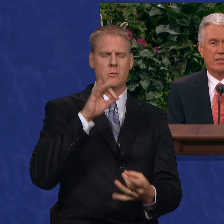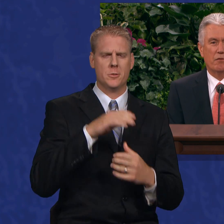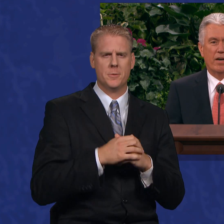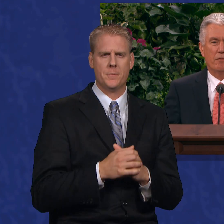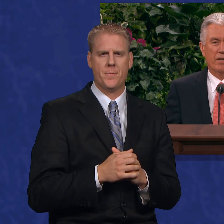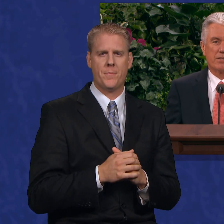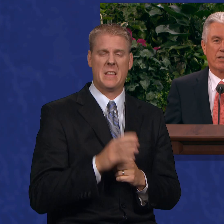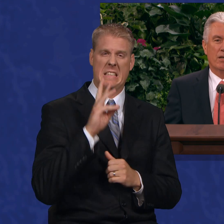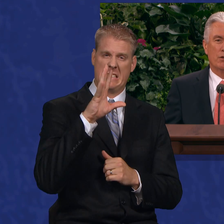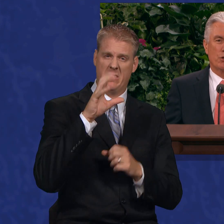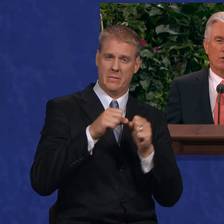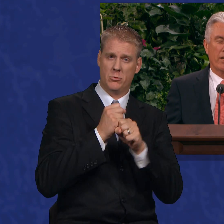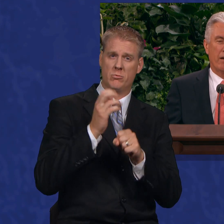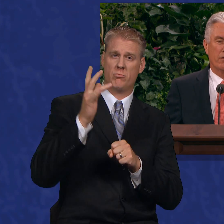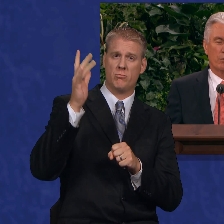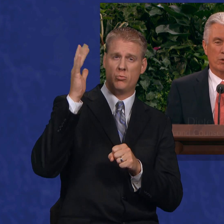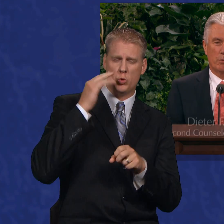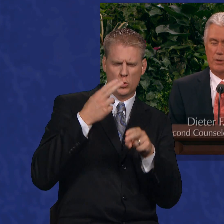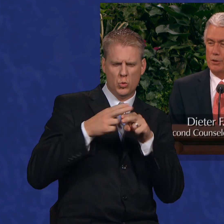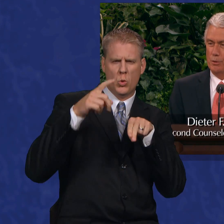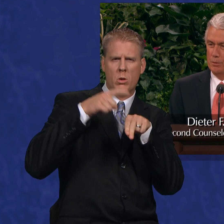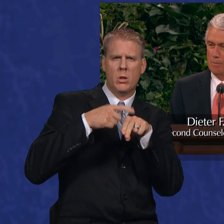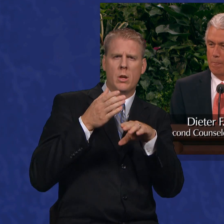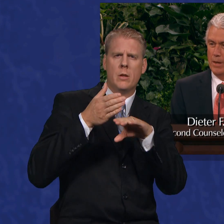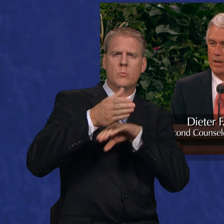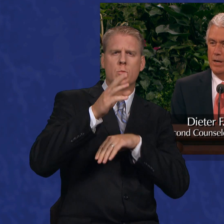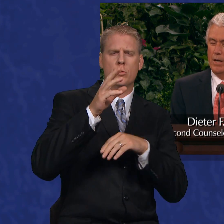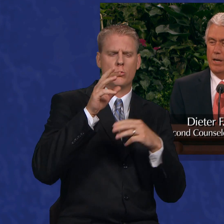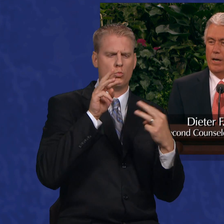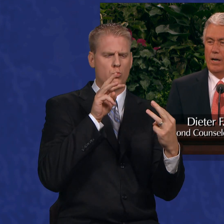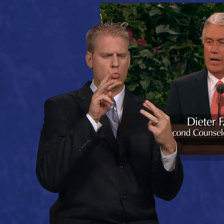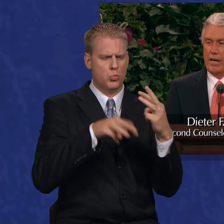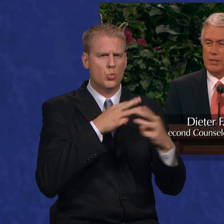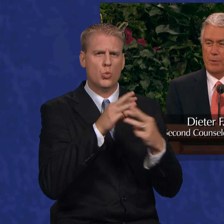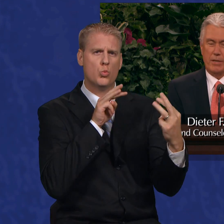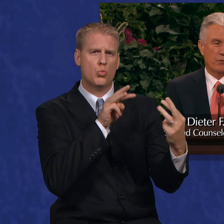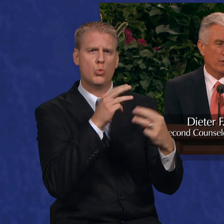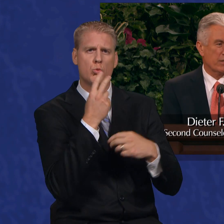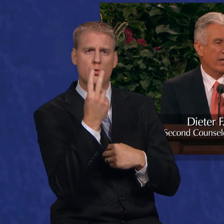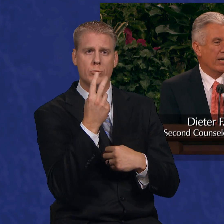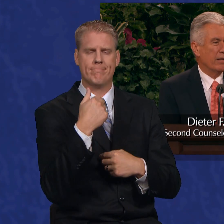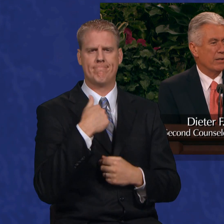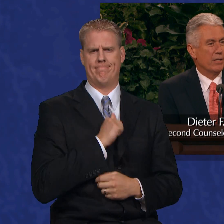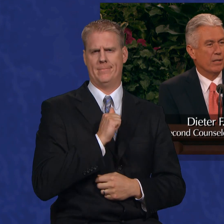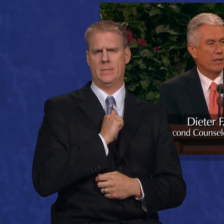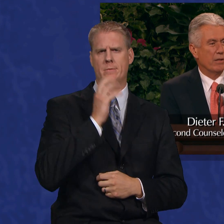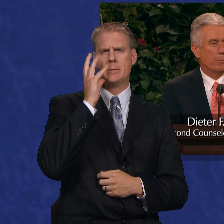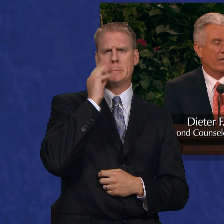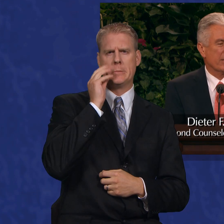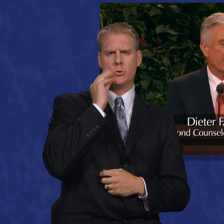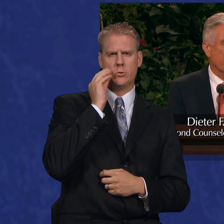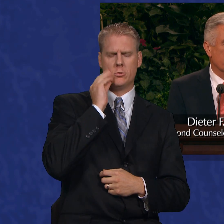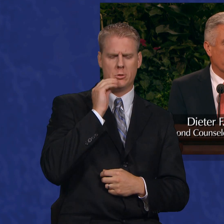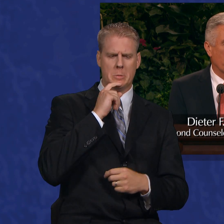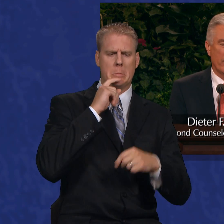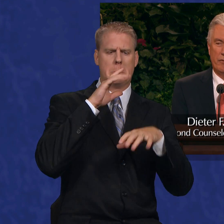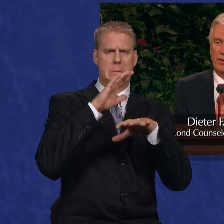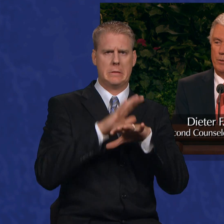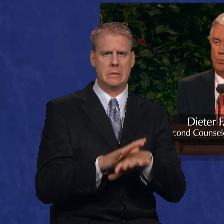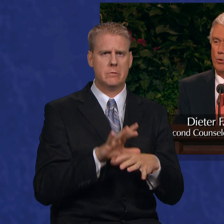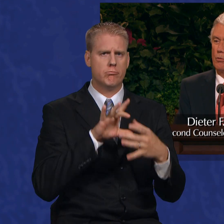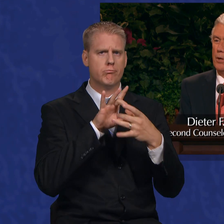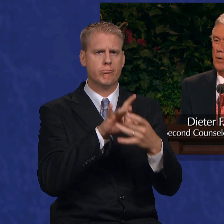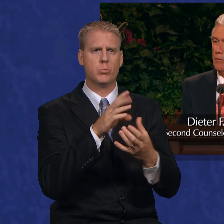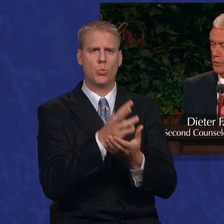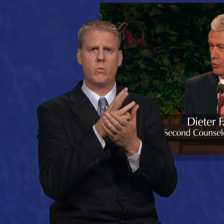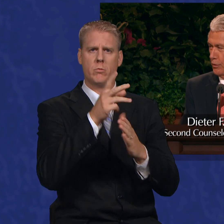Sixty-five years ago, shortly after World War II, I experienced firsthand the blessings of the welfare